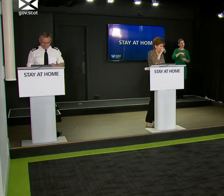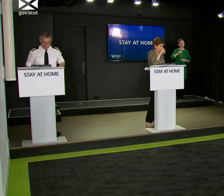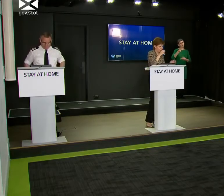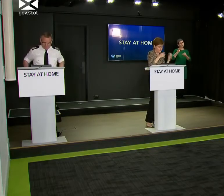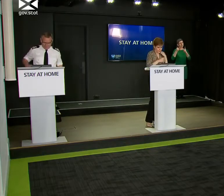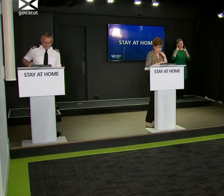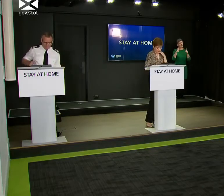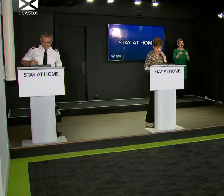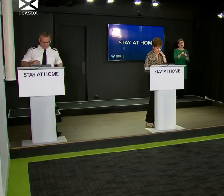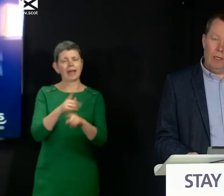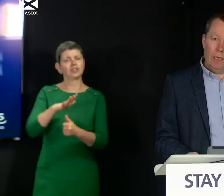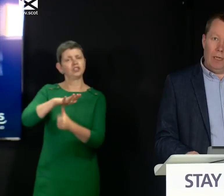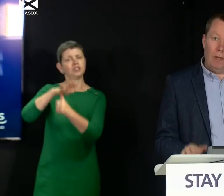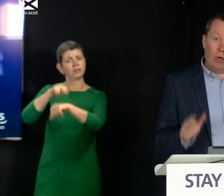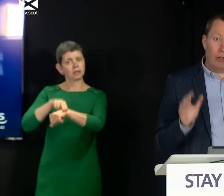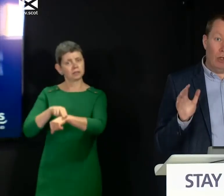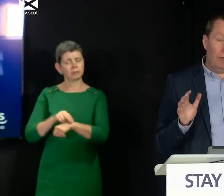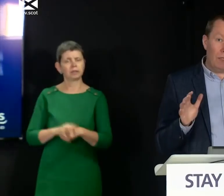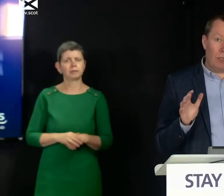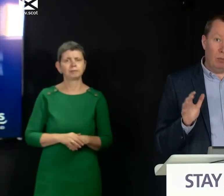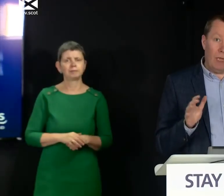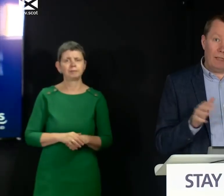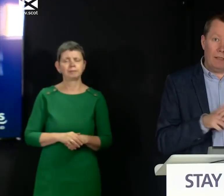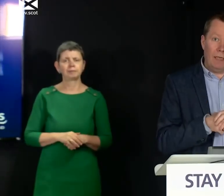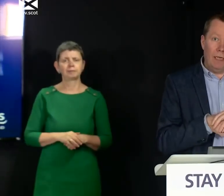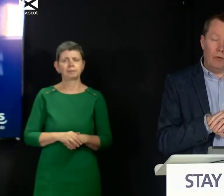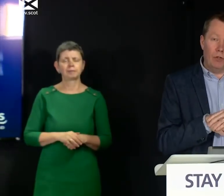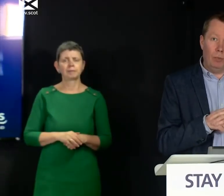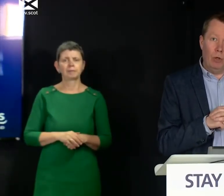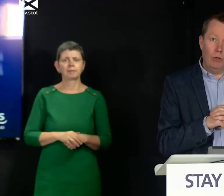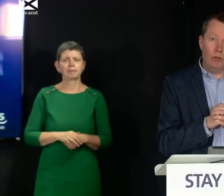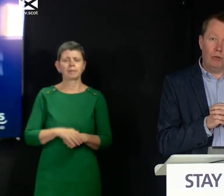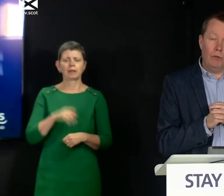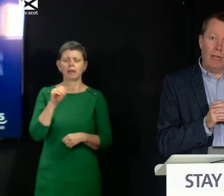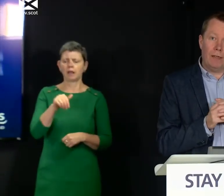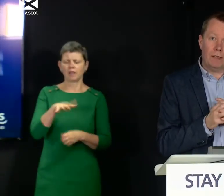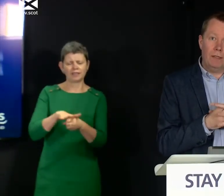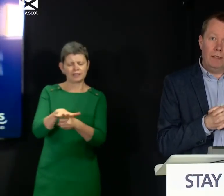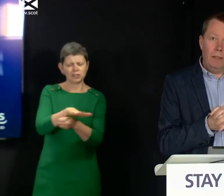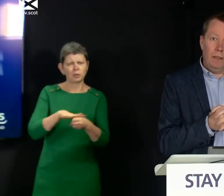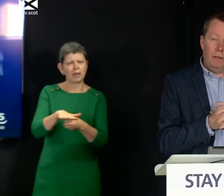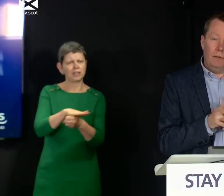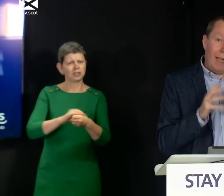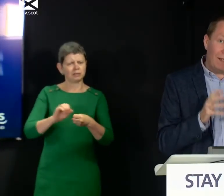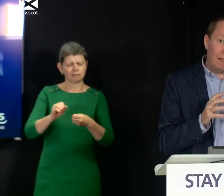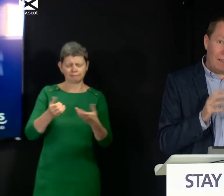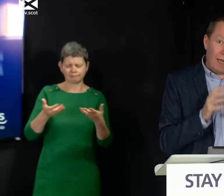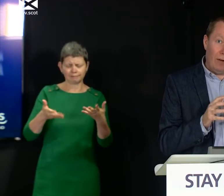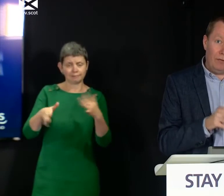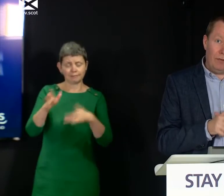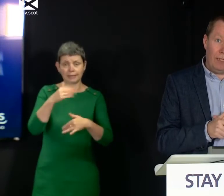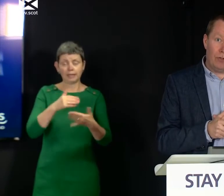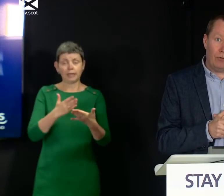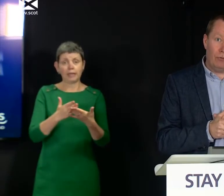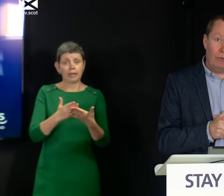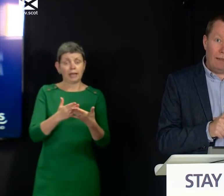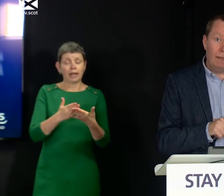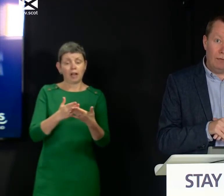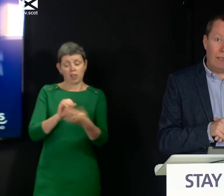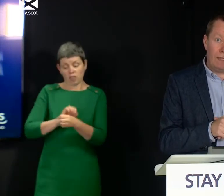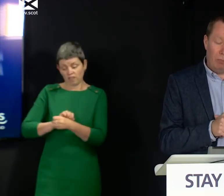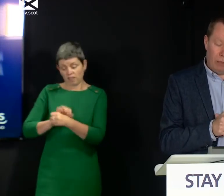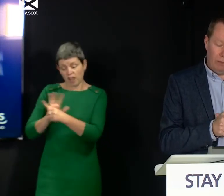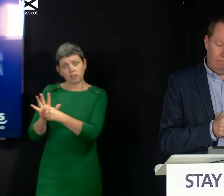Minister and the Chief Constable. In amongst all of this complexity and the response to the virus, the virus itself is